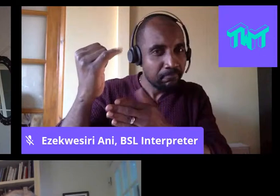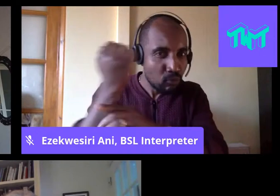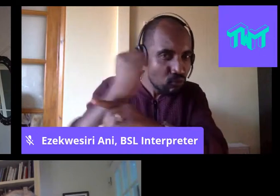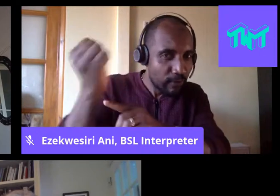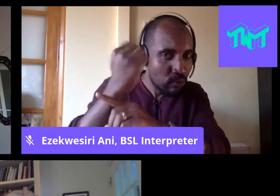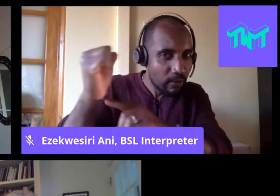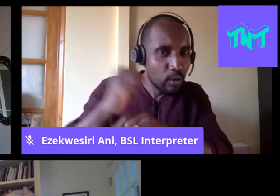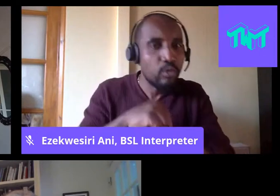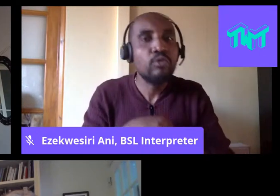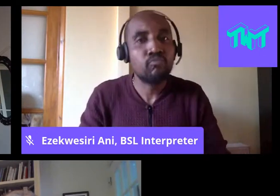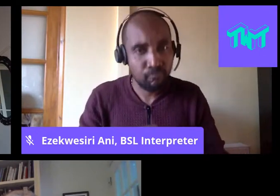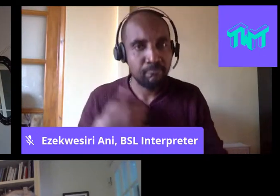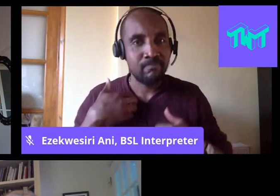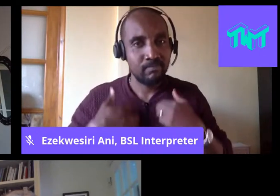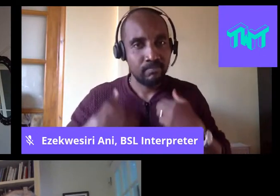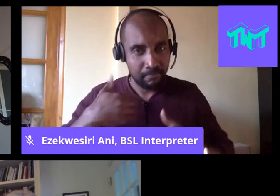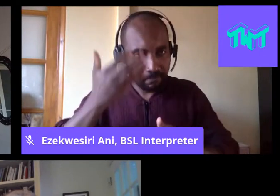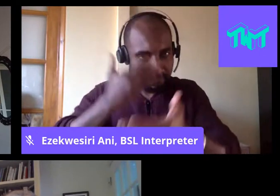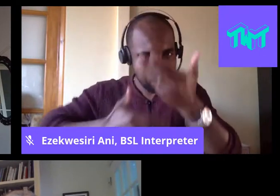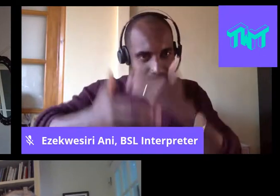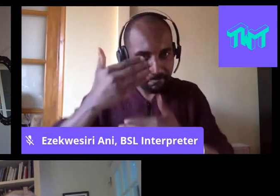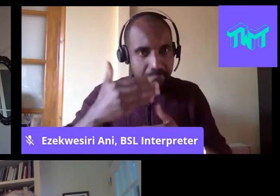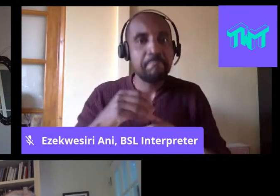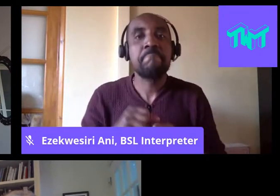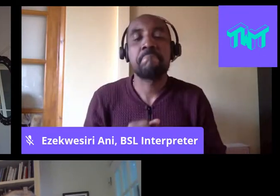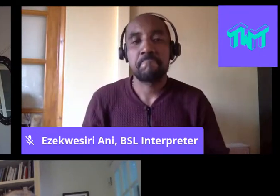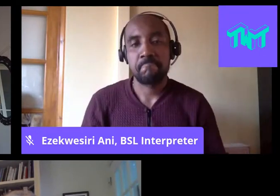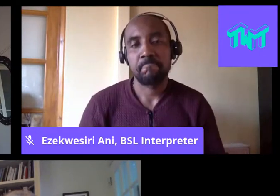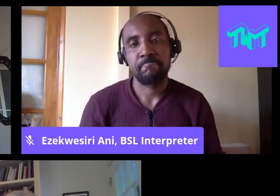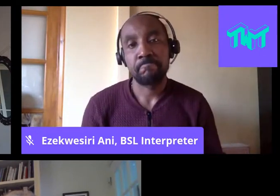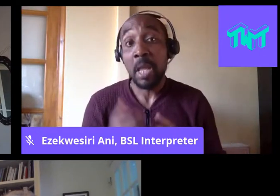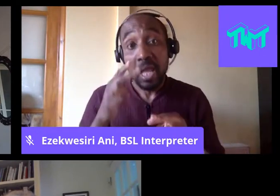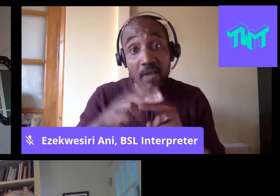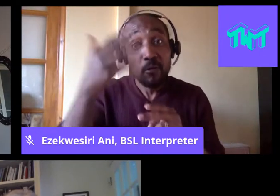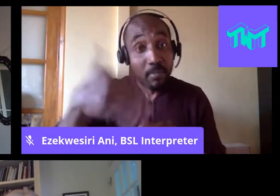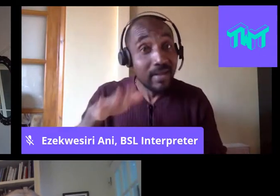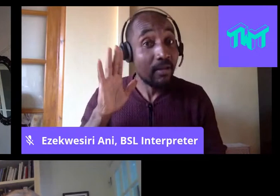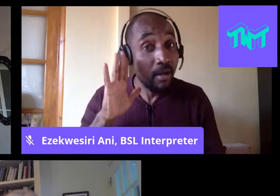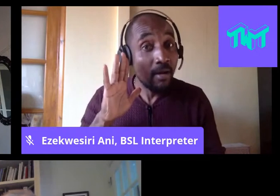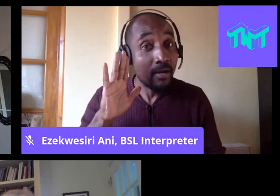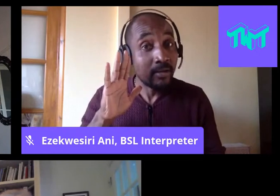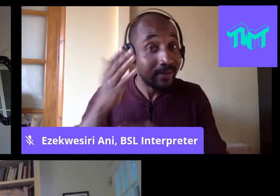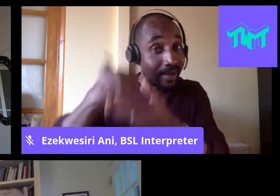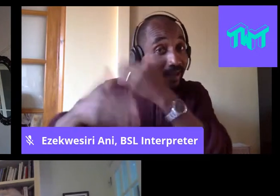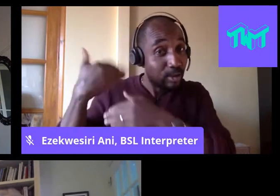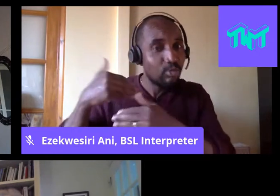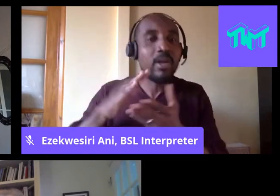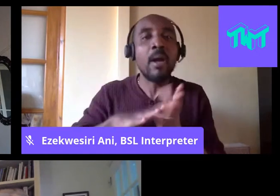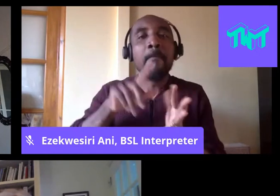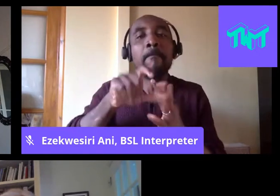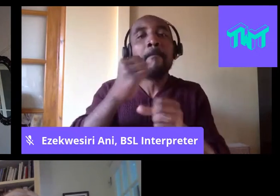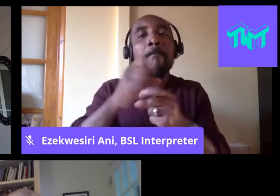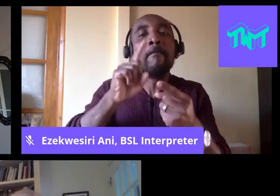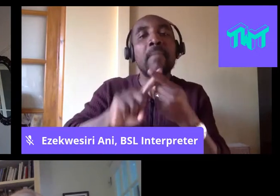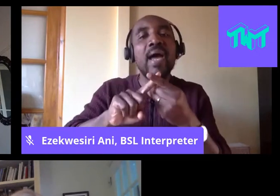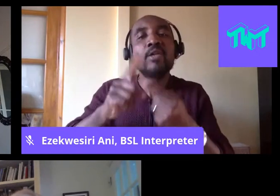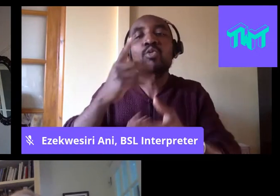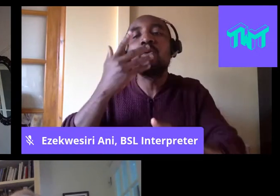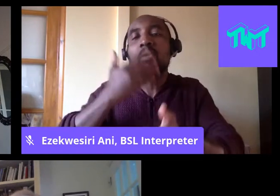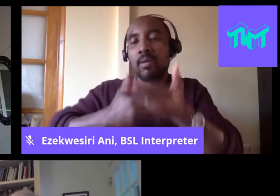this is going to be really exciting for you. If you have heard about it already, I am sure that Madge is going to bring something new